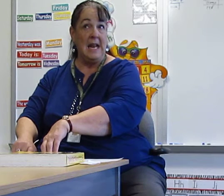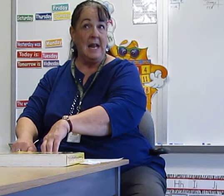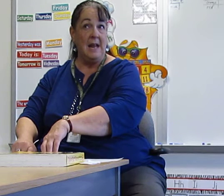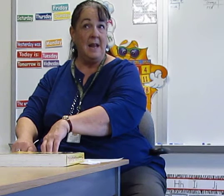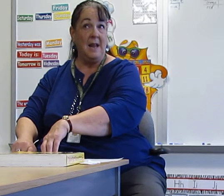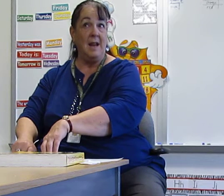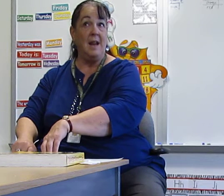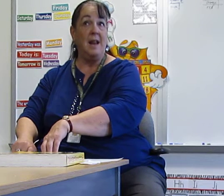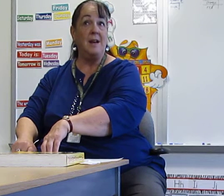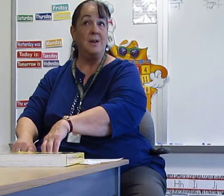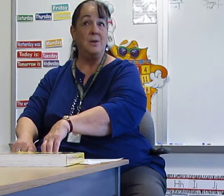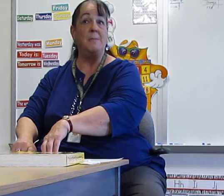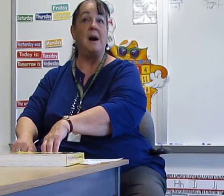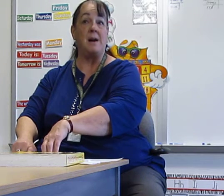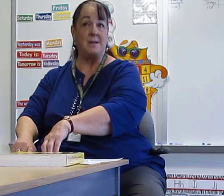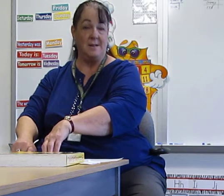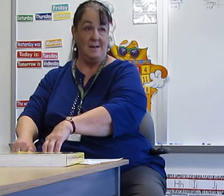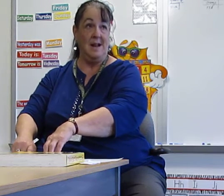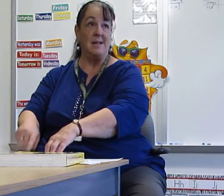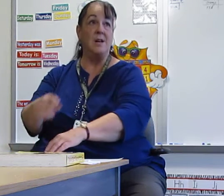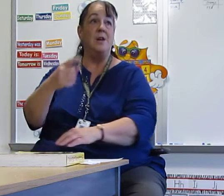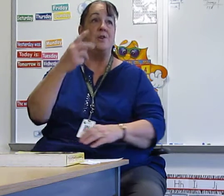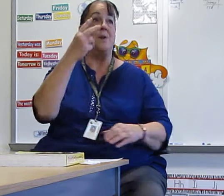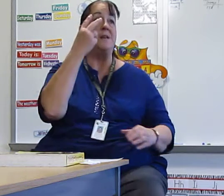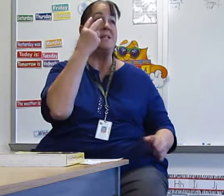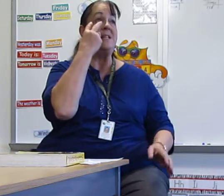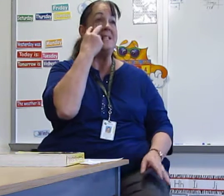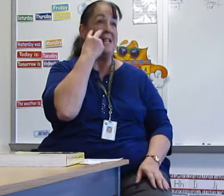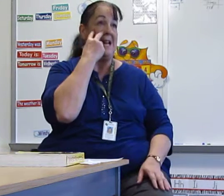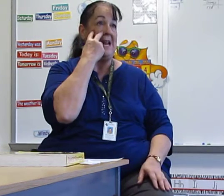Through the box. Yes. So this is C.